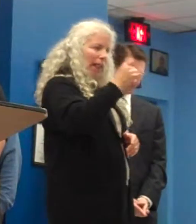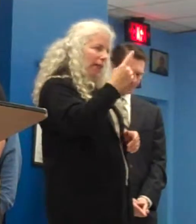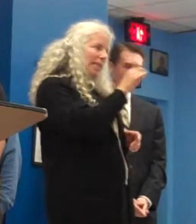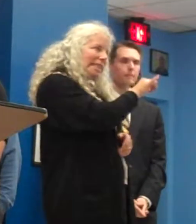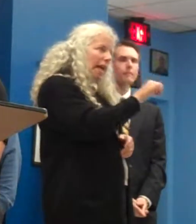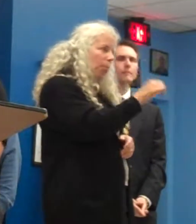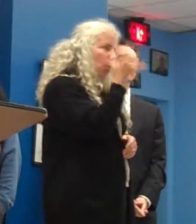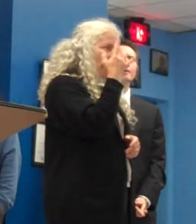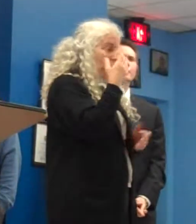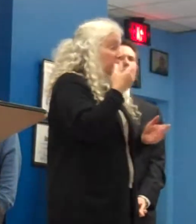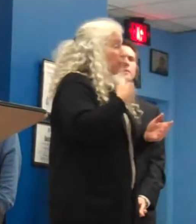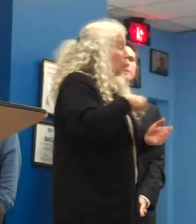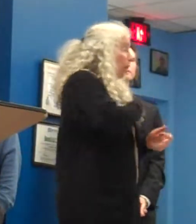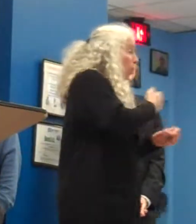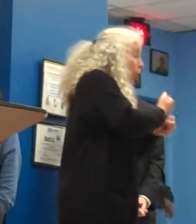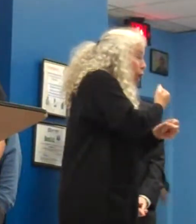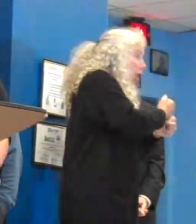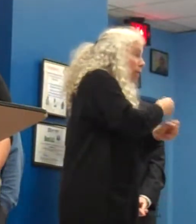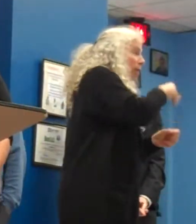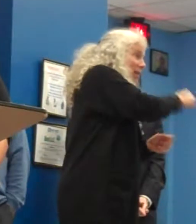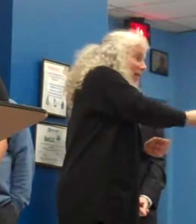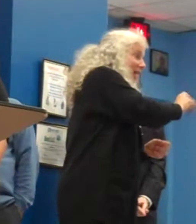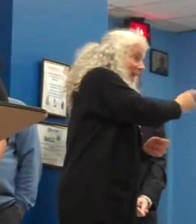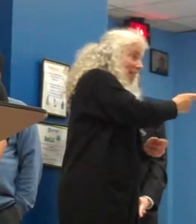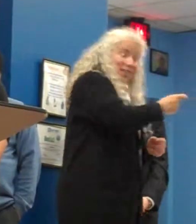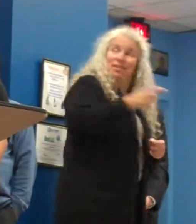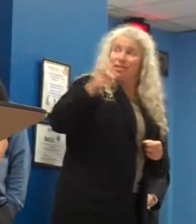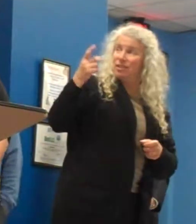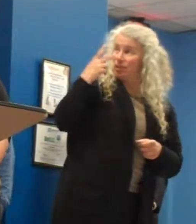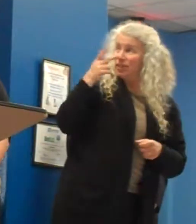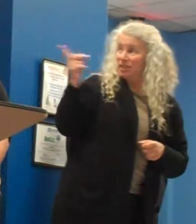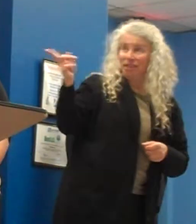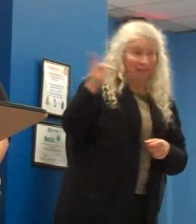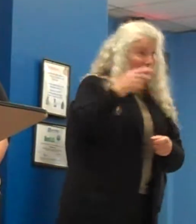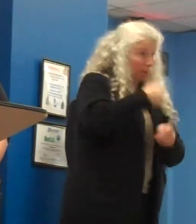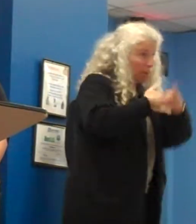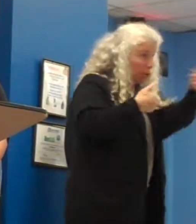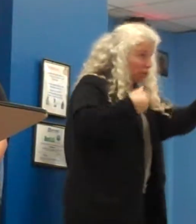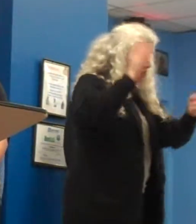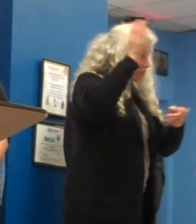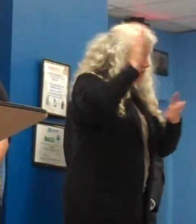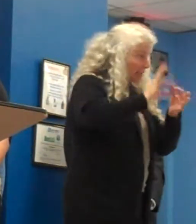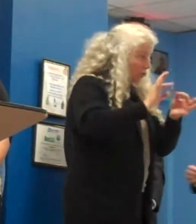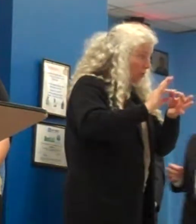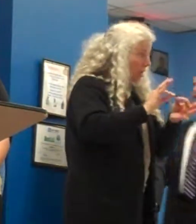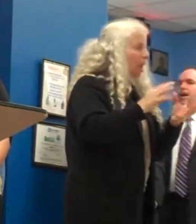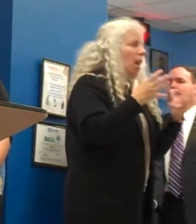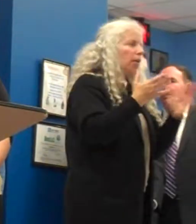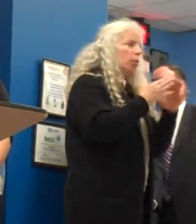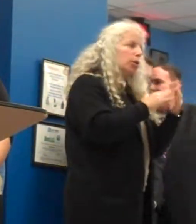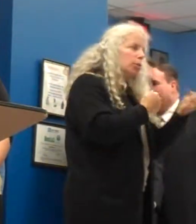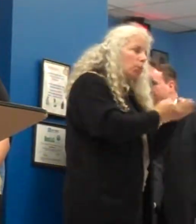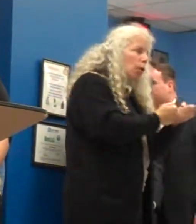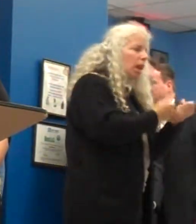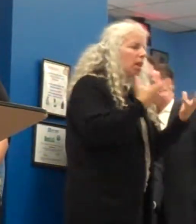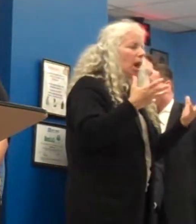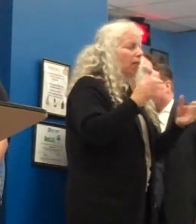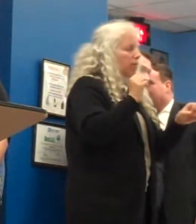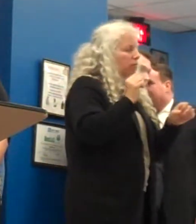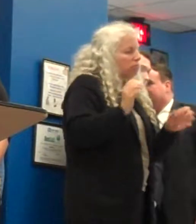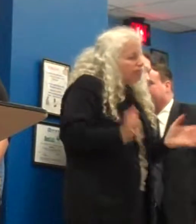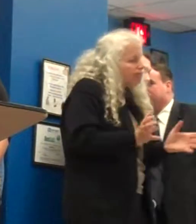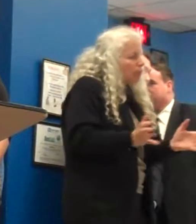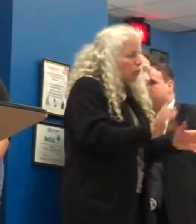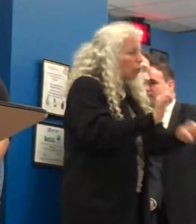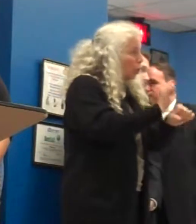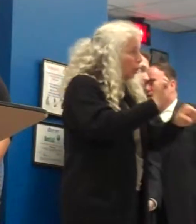investment. As evidenced by members that we have heard today, clubhouse provides a strong community support as well as workforce development opportunities.